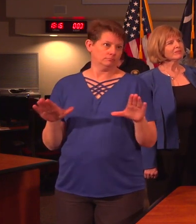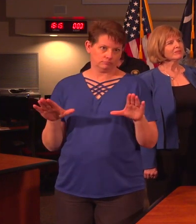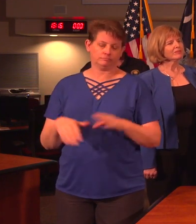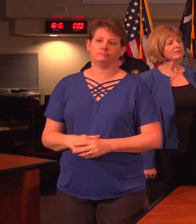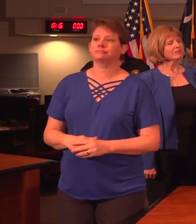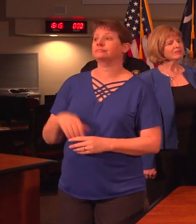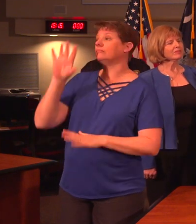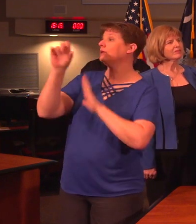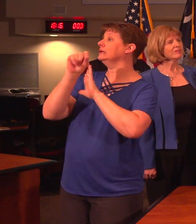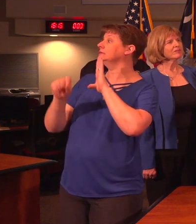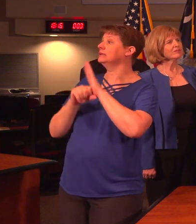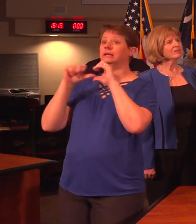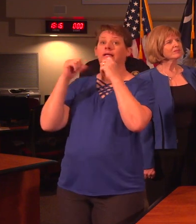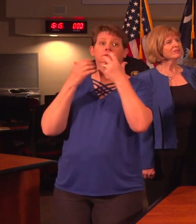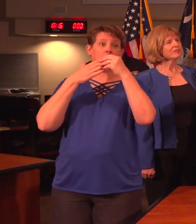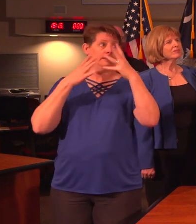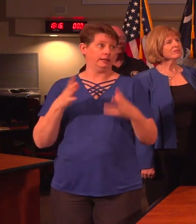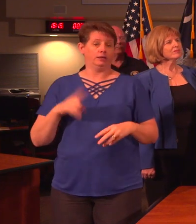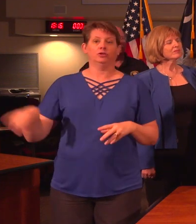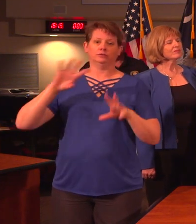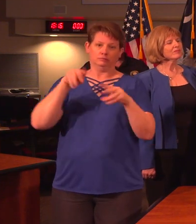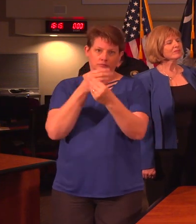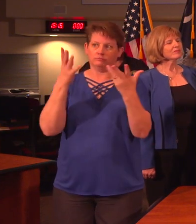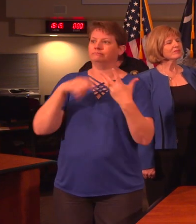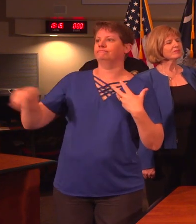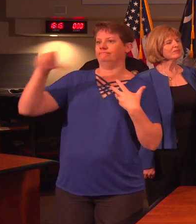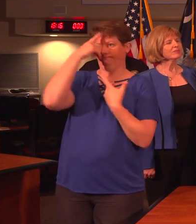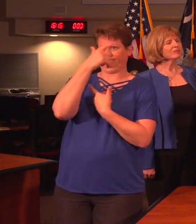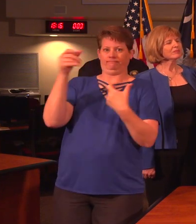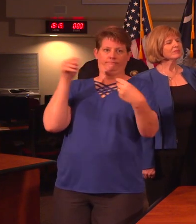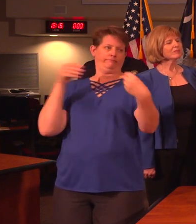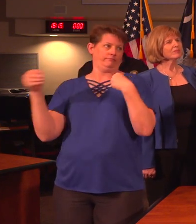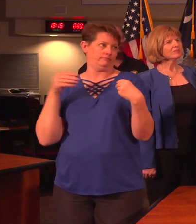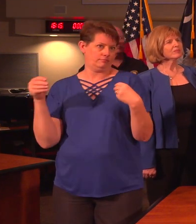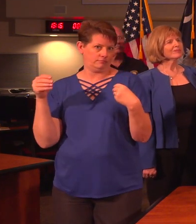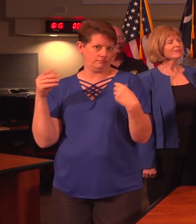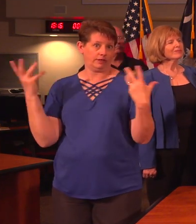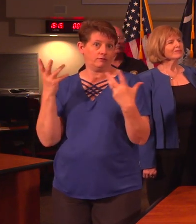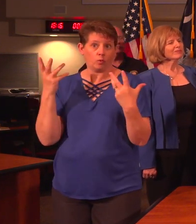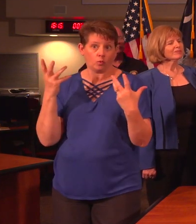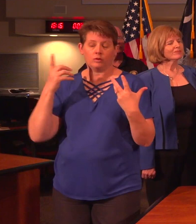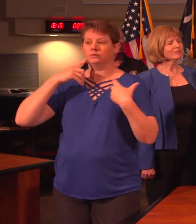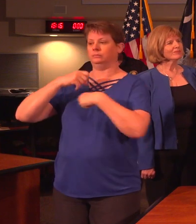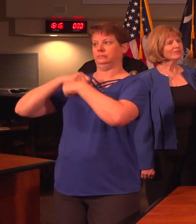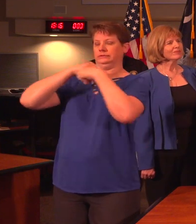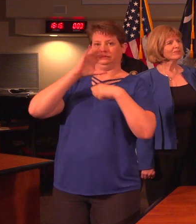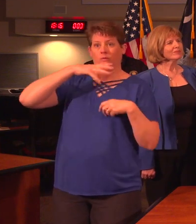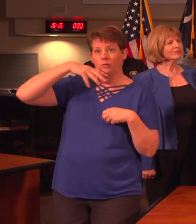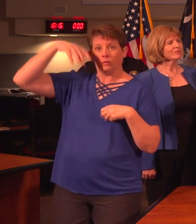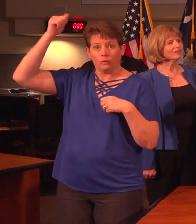granted state agency leaders the maximum flexibility to protect their older or at-risk